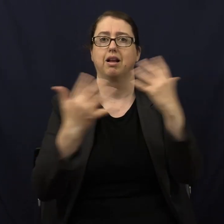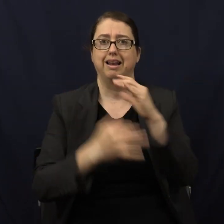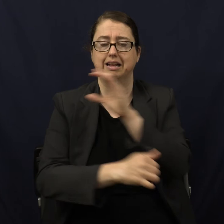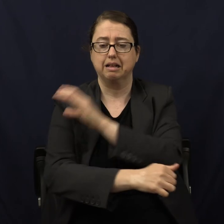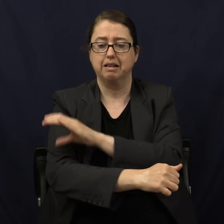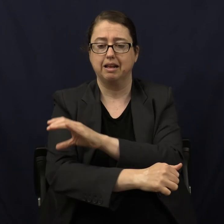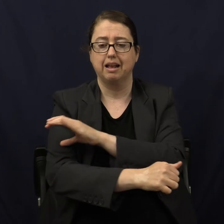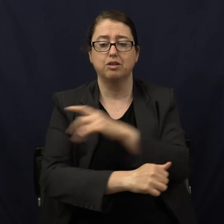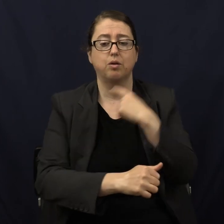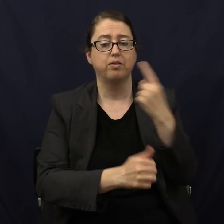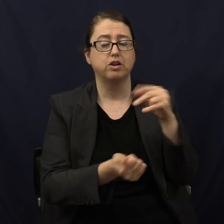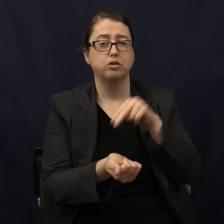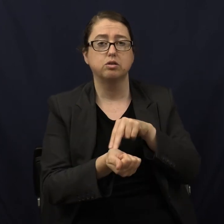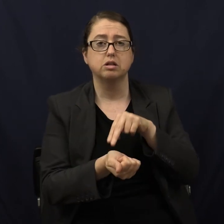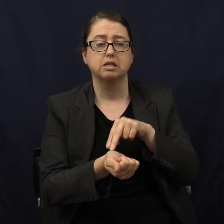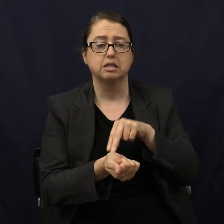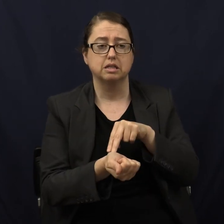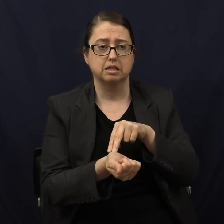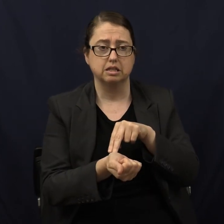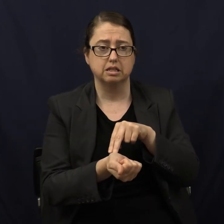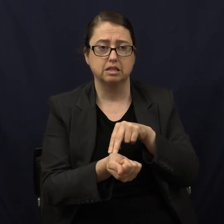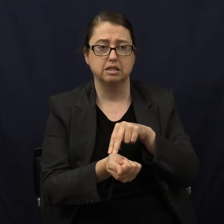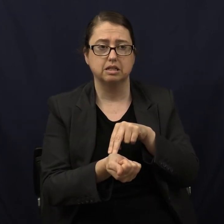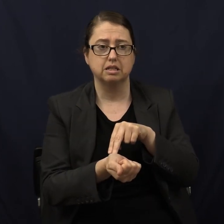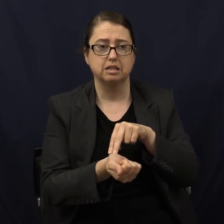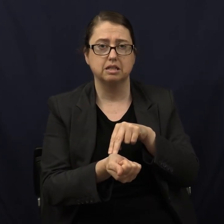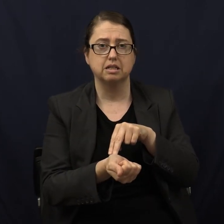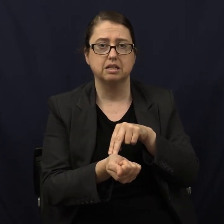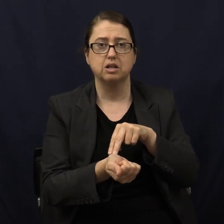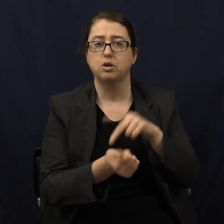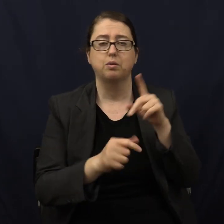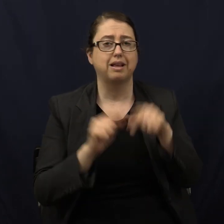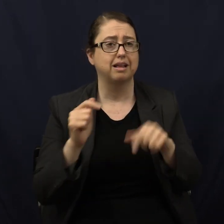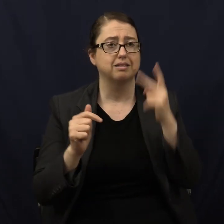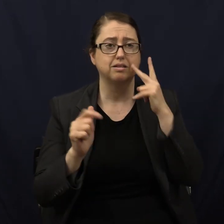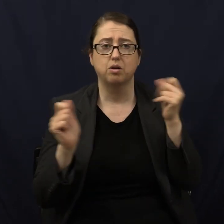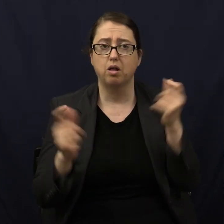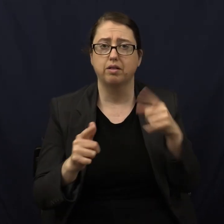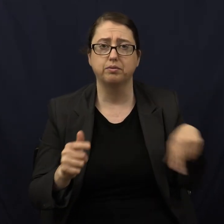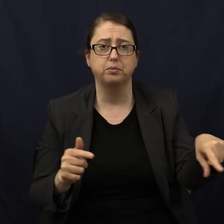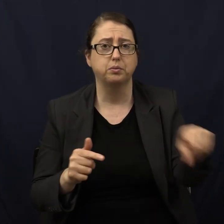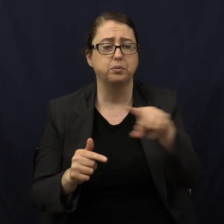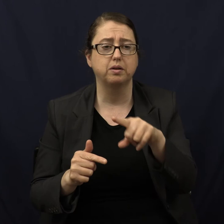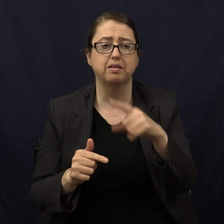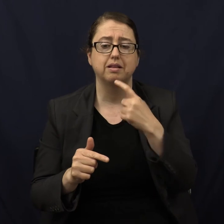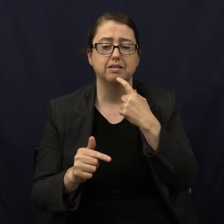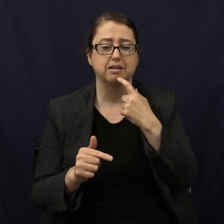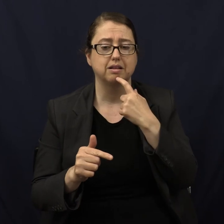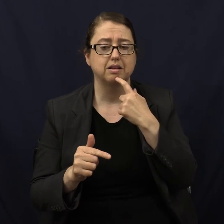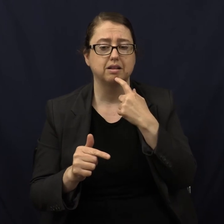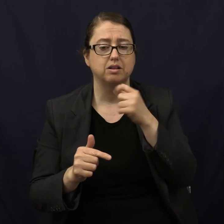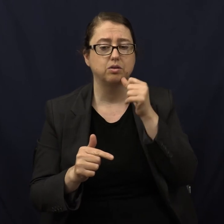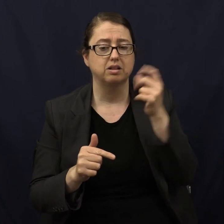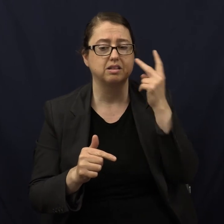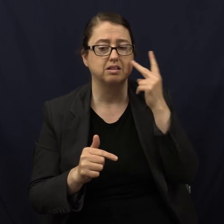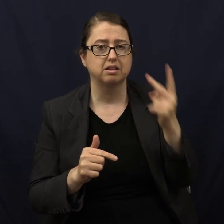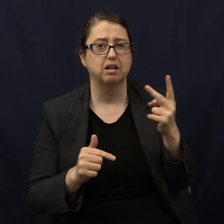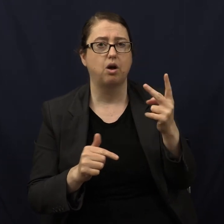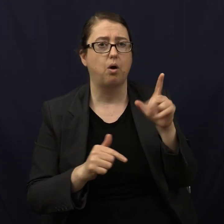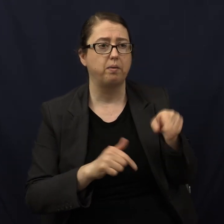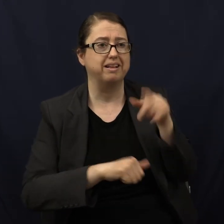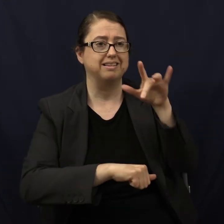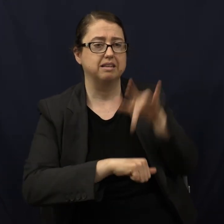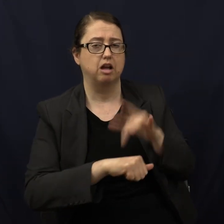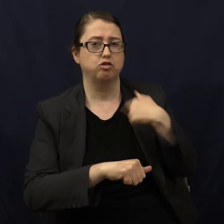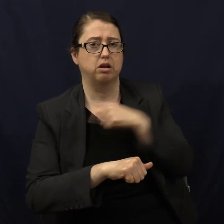And I finally just told the nurse, said, tell them, we're not going to be able to see all of you. And they replied back, don't see us, just touch